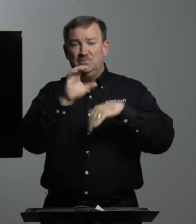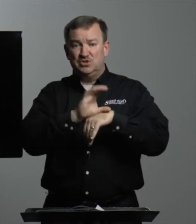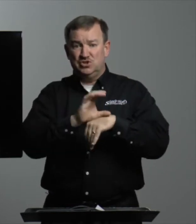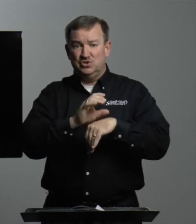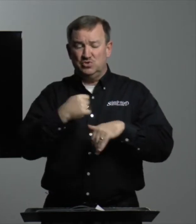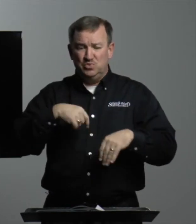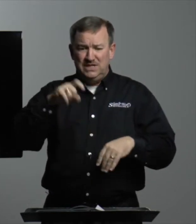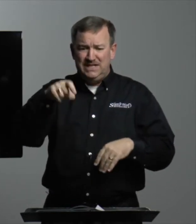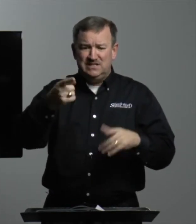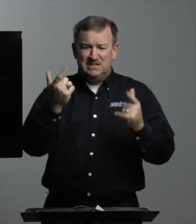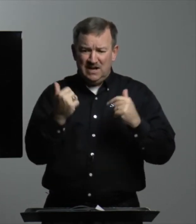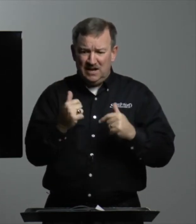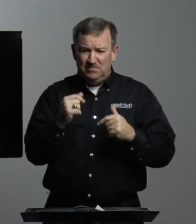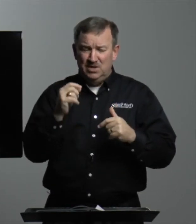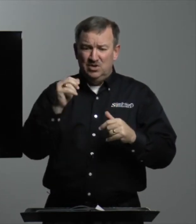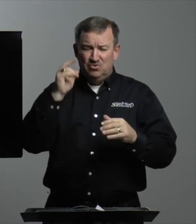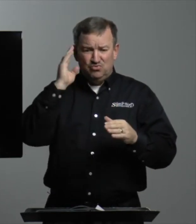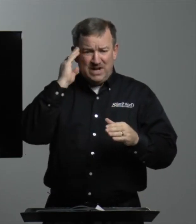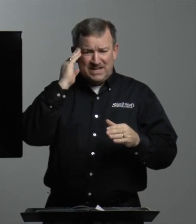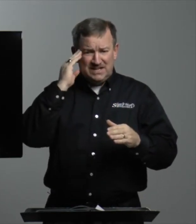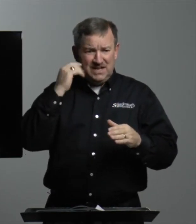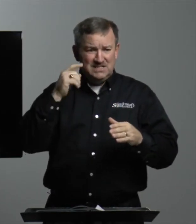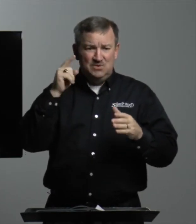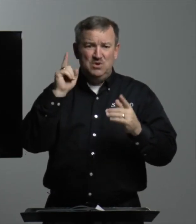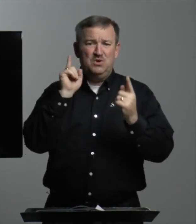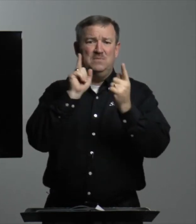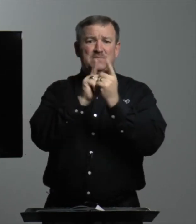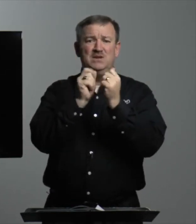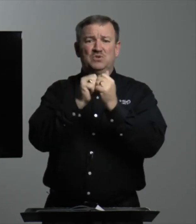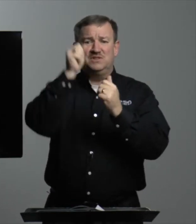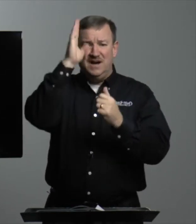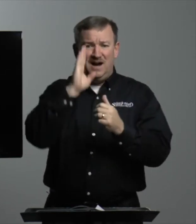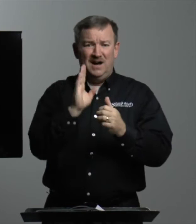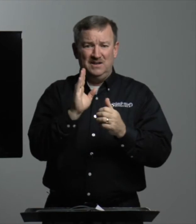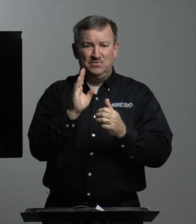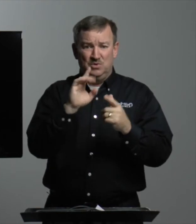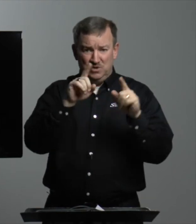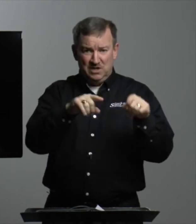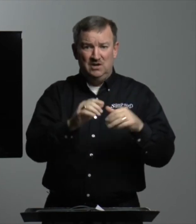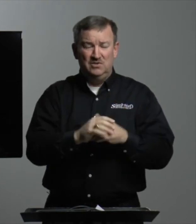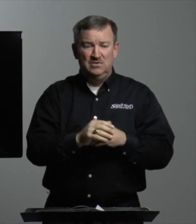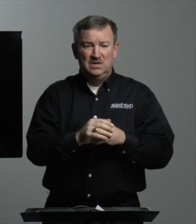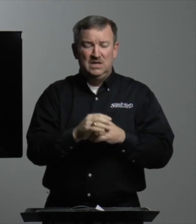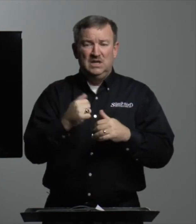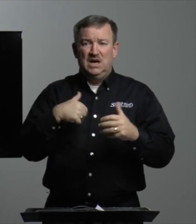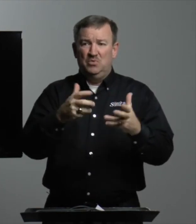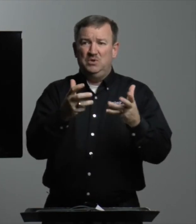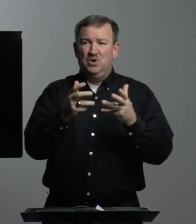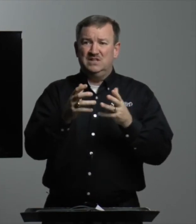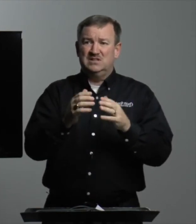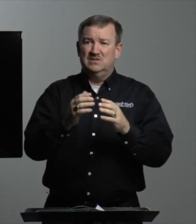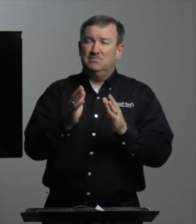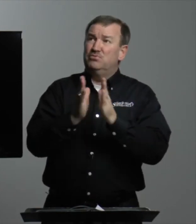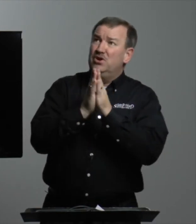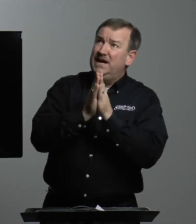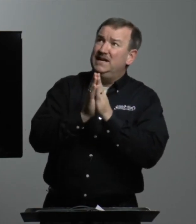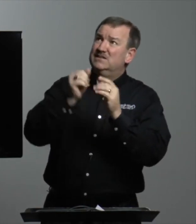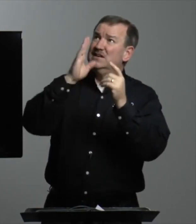come to church, we need to come recognizing we want to meet with God when we go. We want to pray to